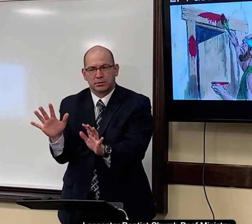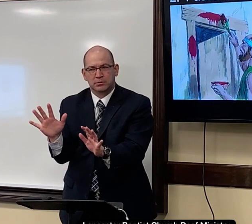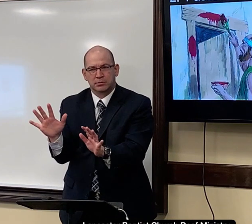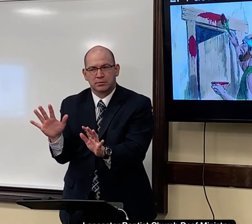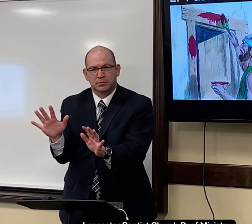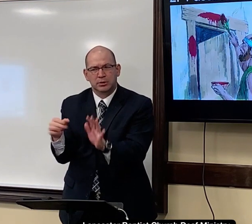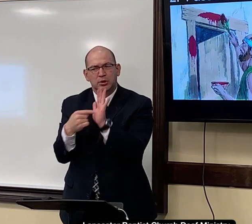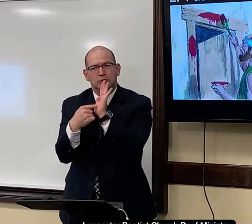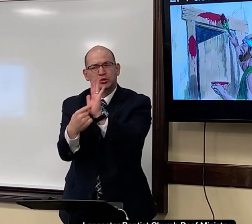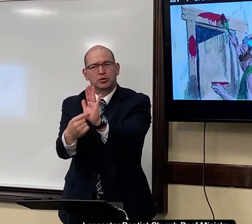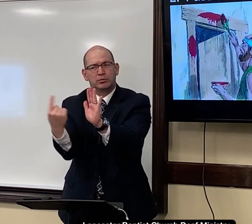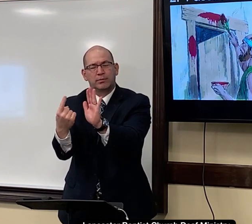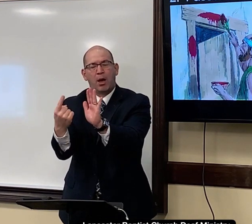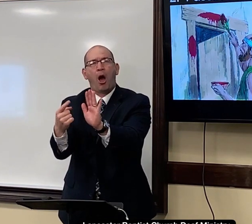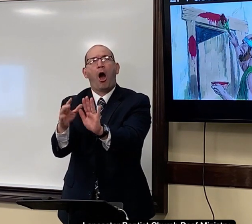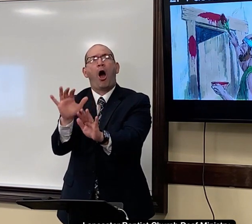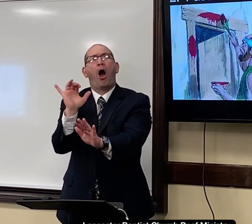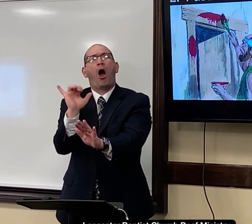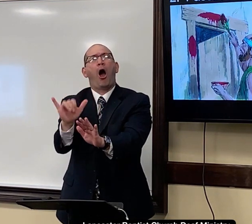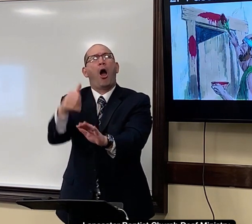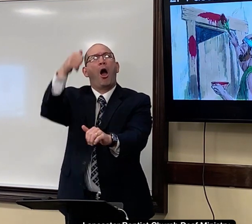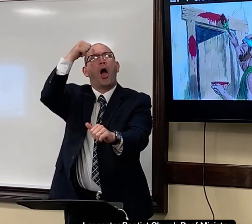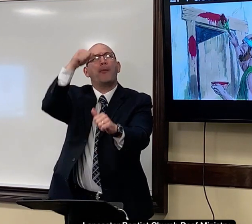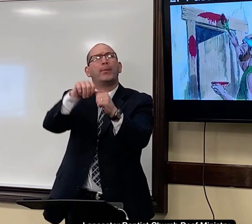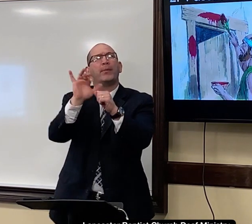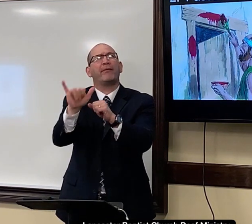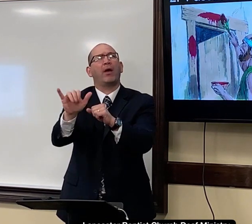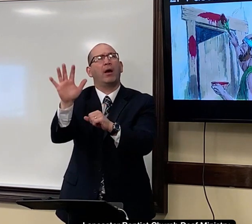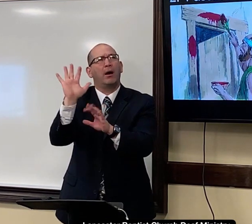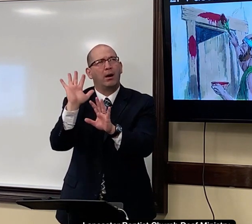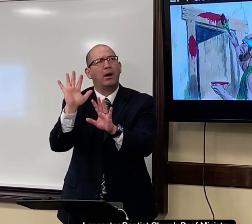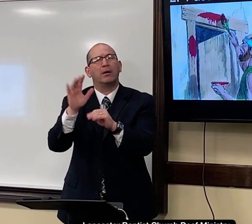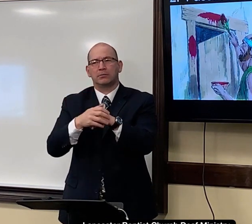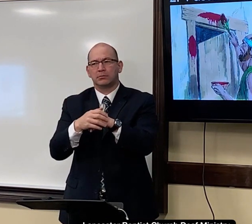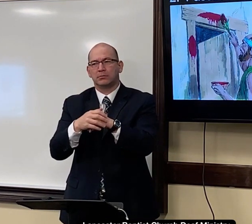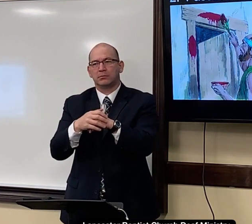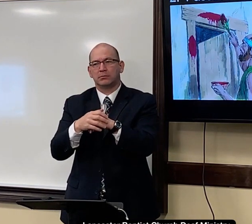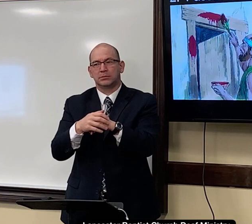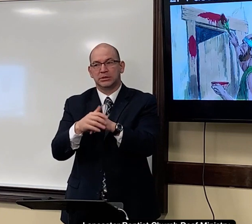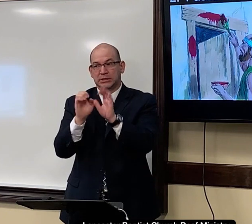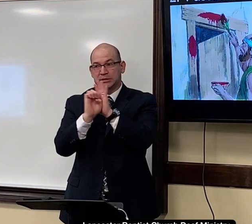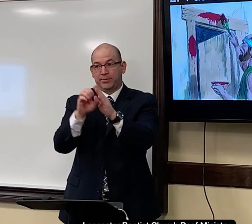it means it's something to help you remember something say oh oh yeah i remember that